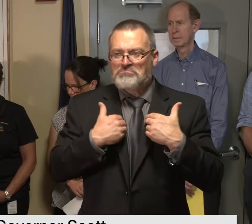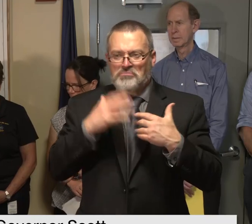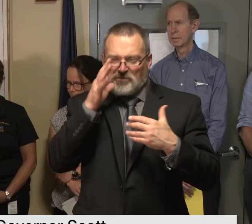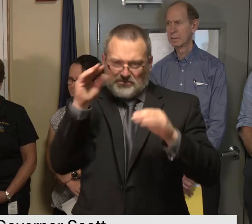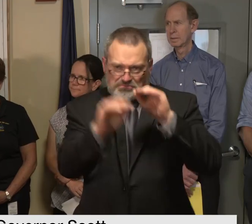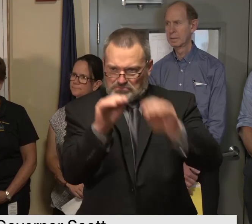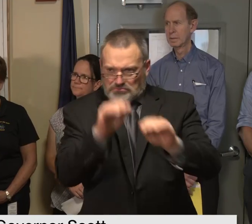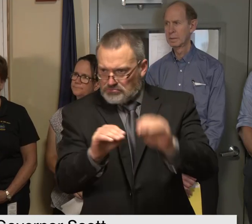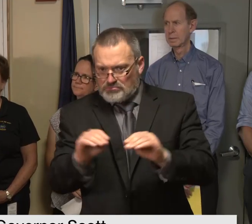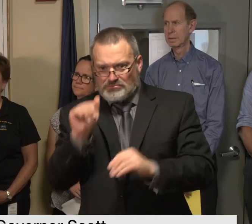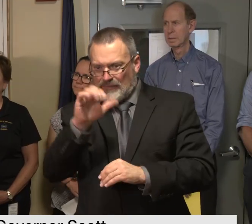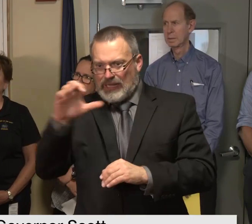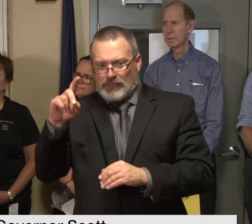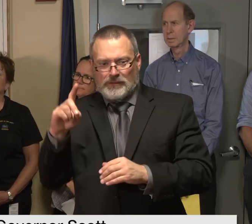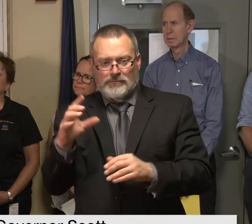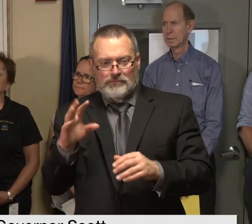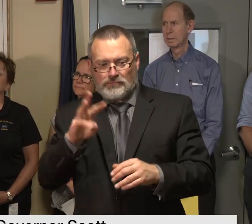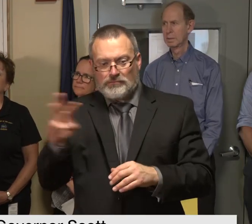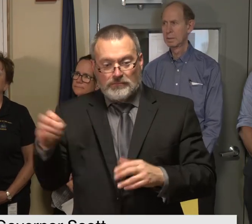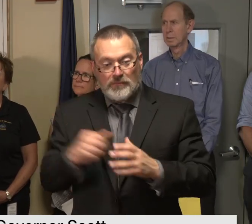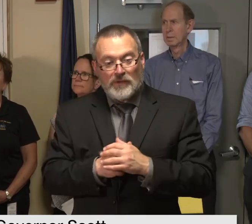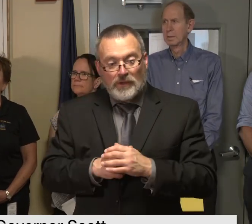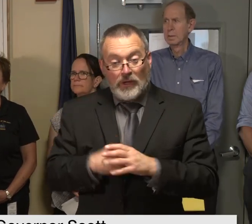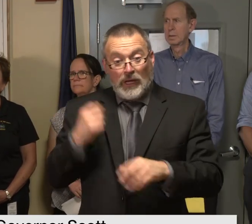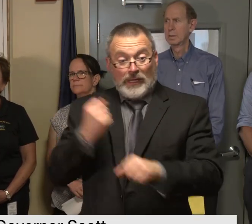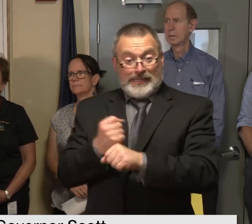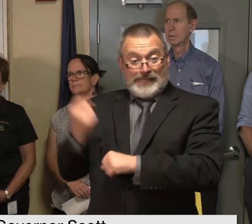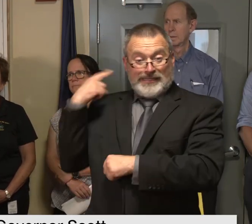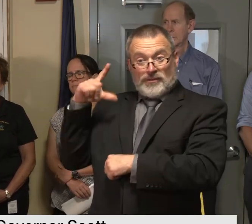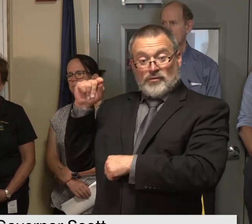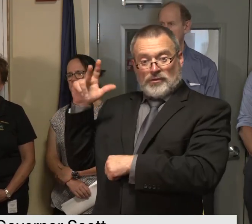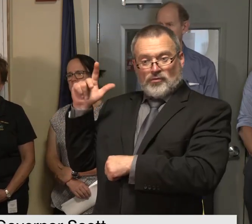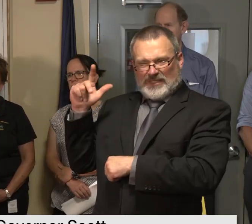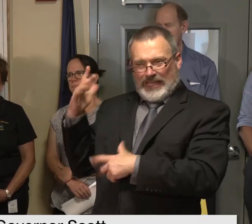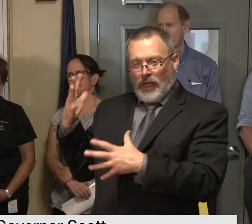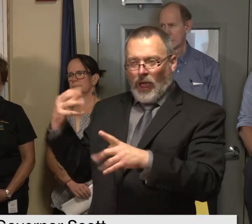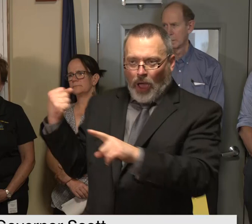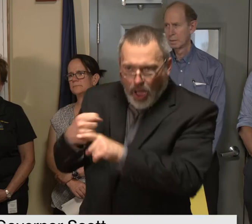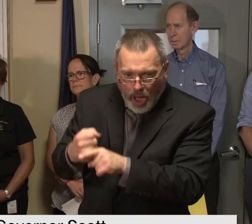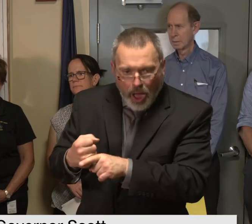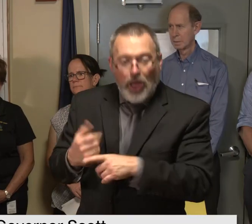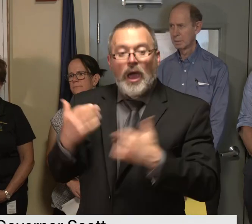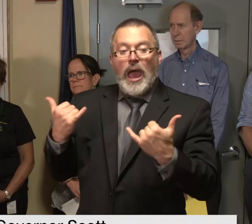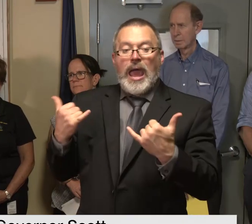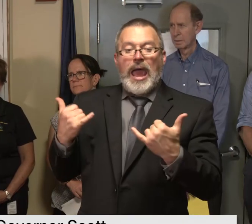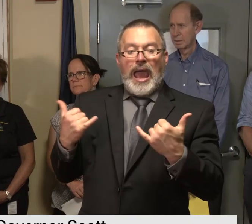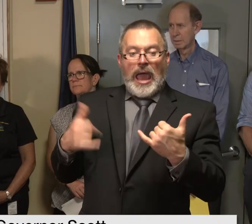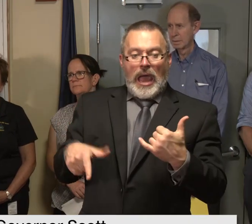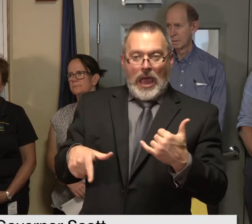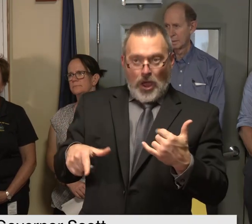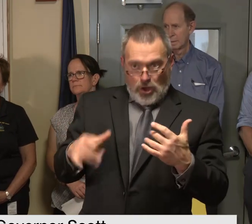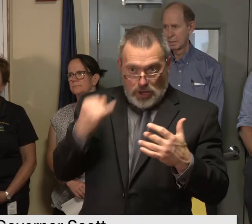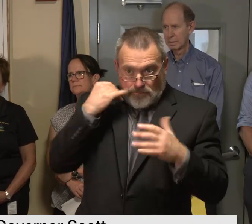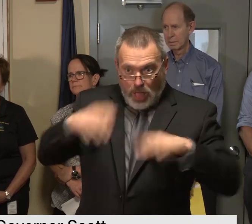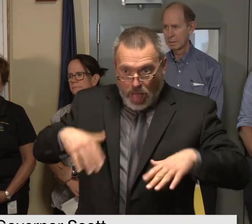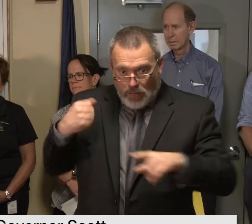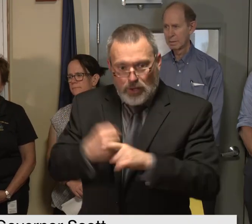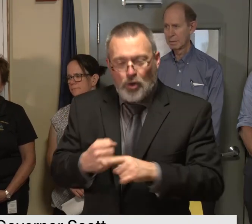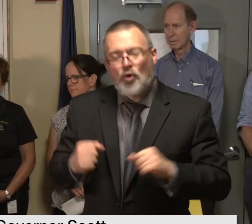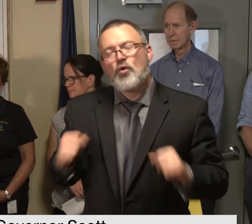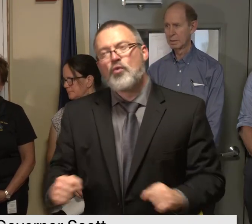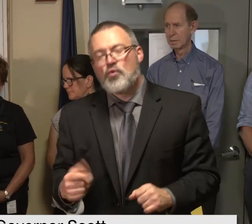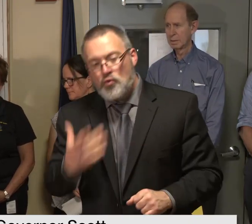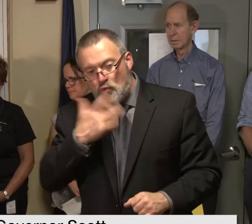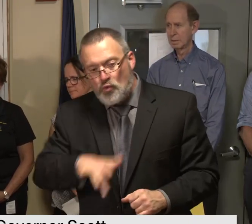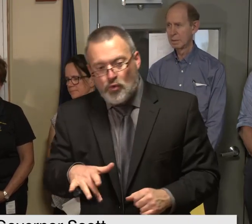of the employers that went through this a year ago and maybe were spared this time um which i'm very uh glad that happened